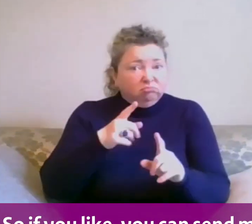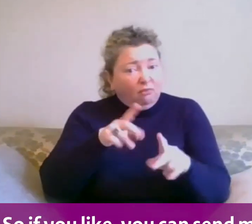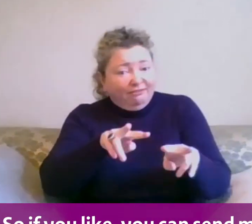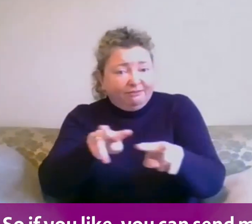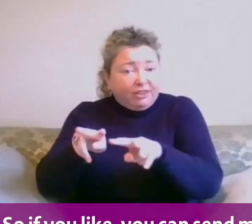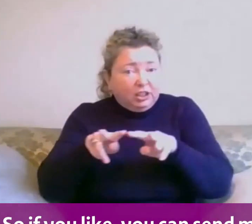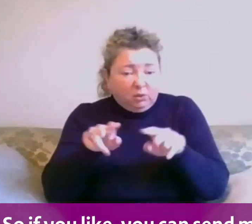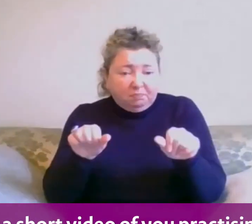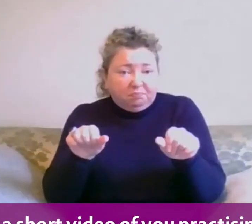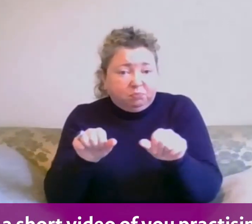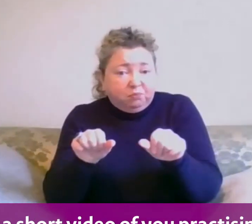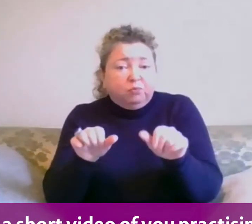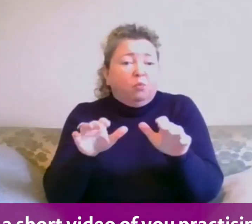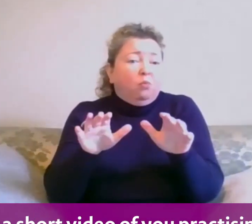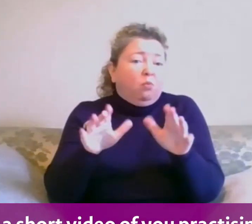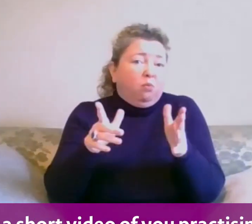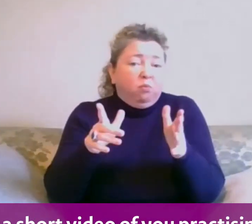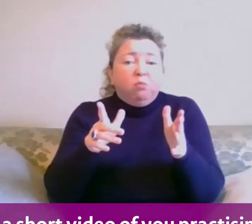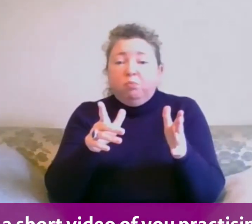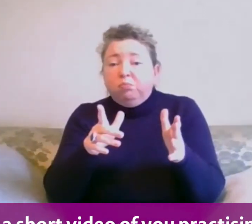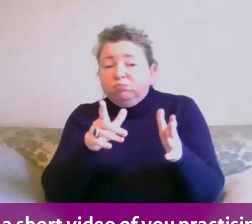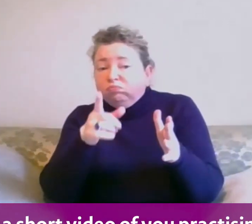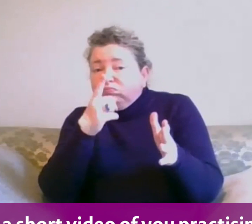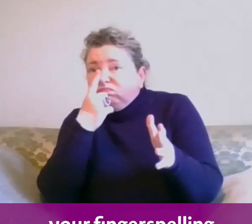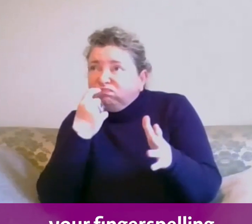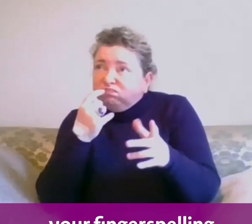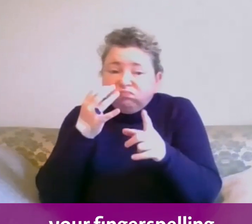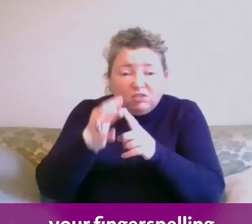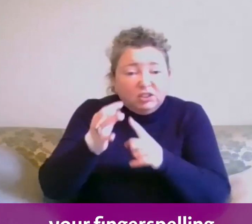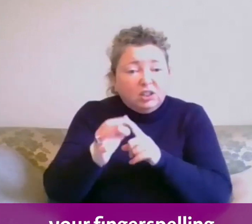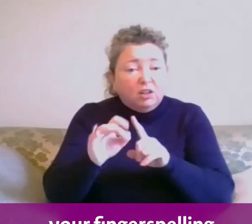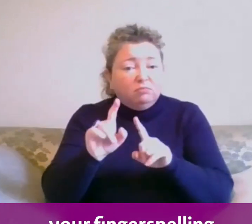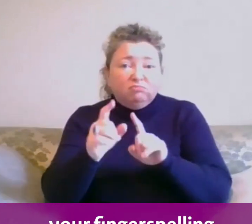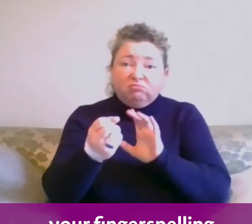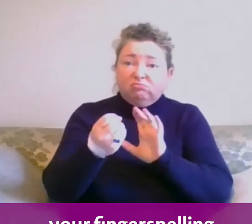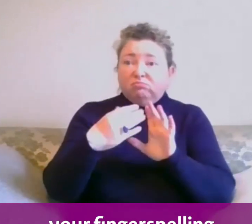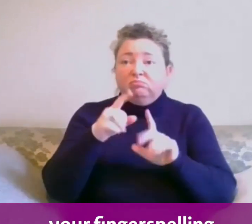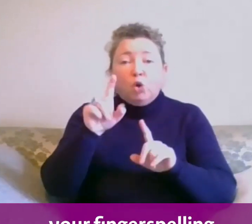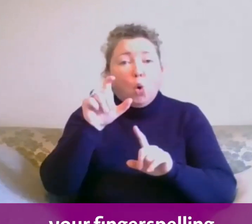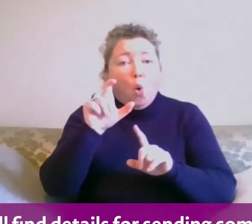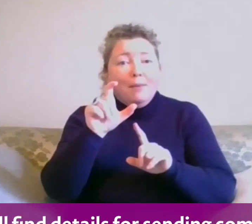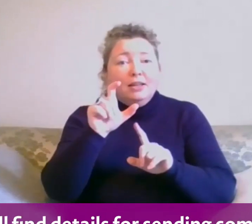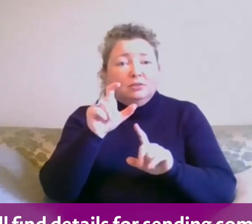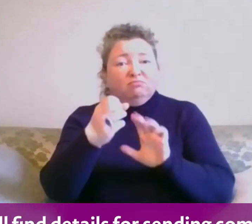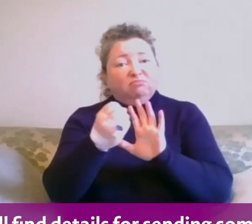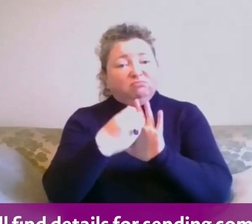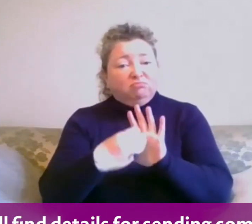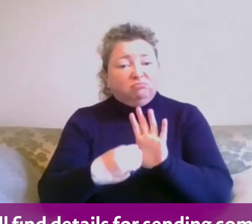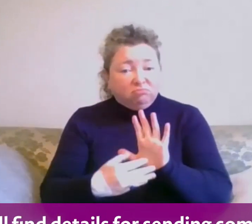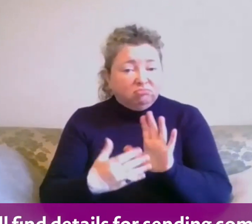can send me a short video of you practising your fingerspelling. You'll find details for sending